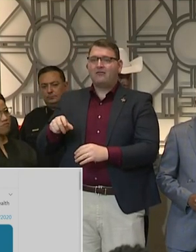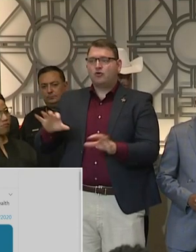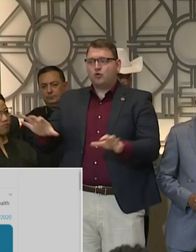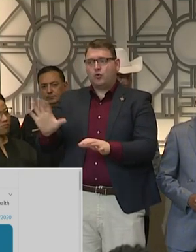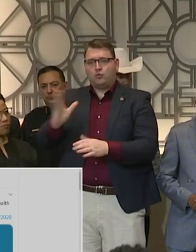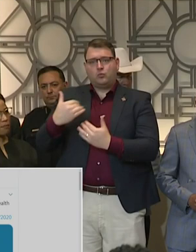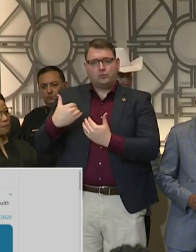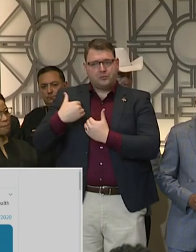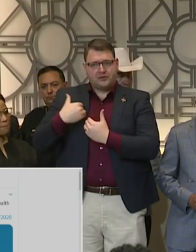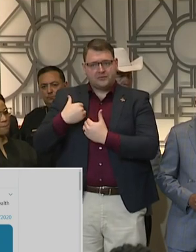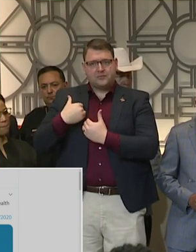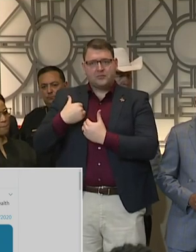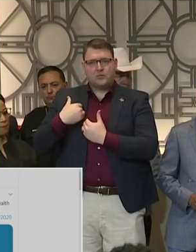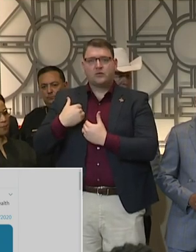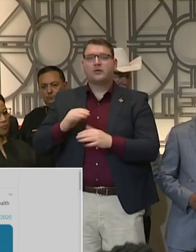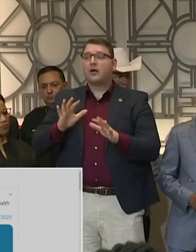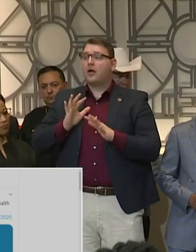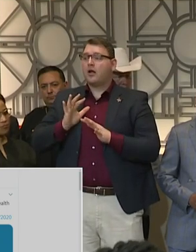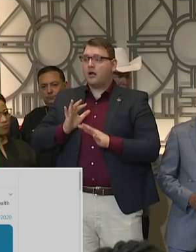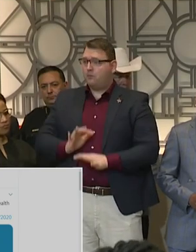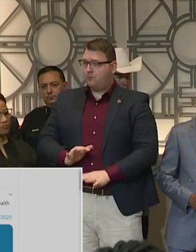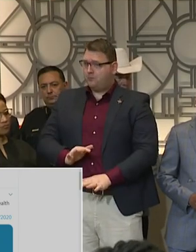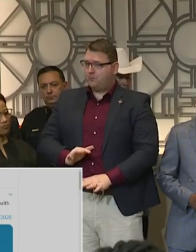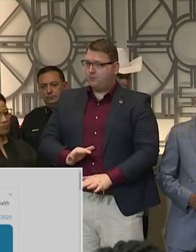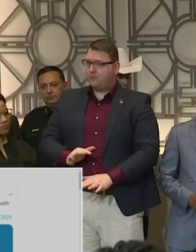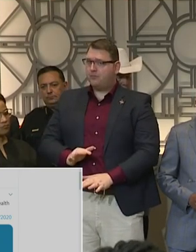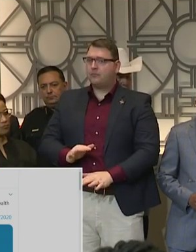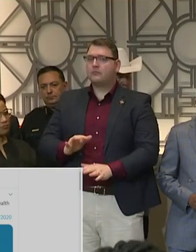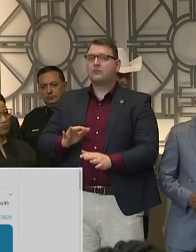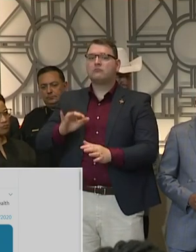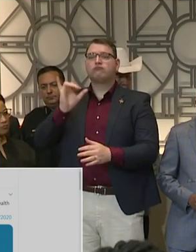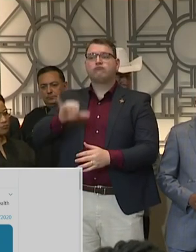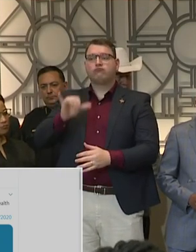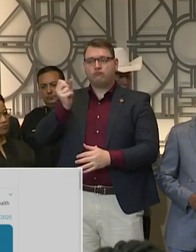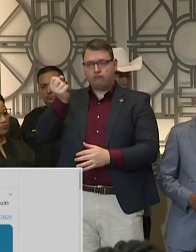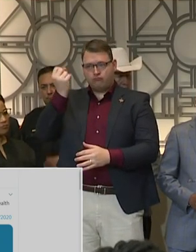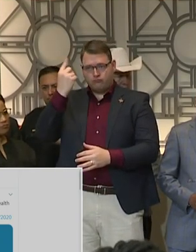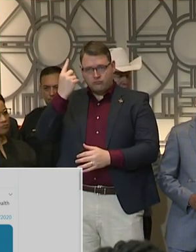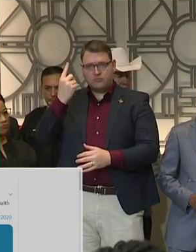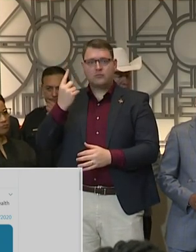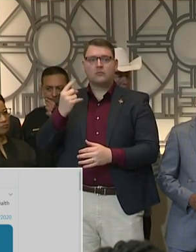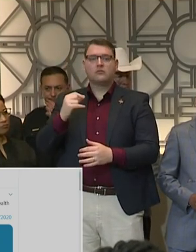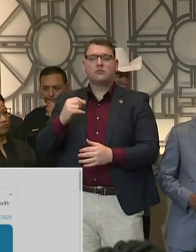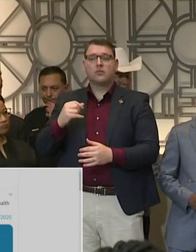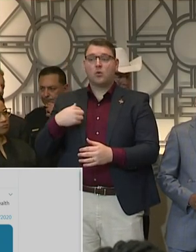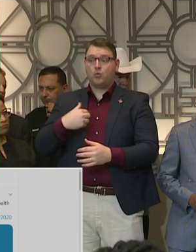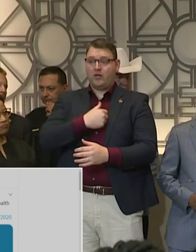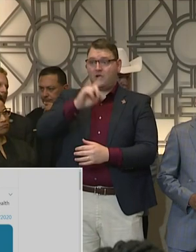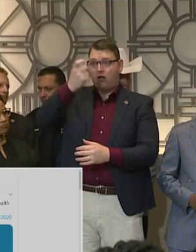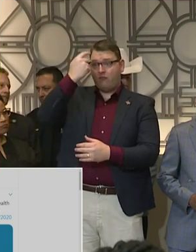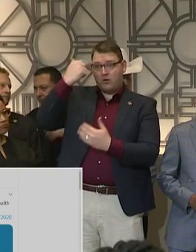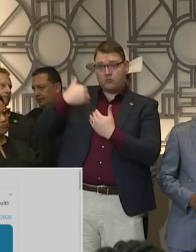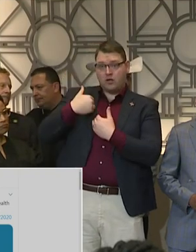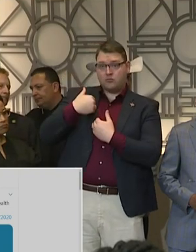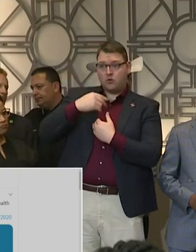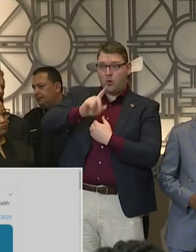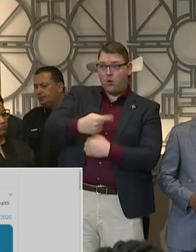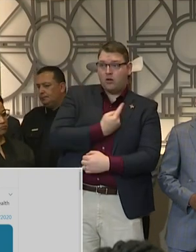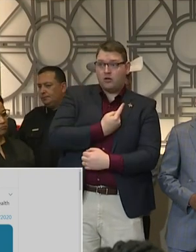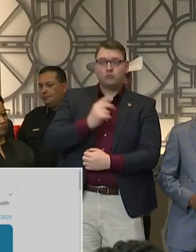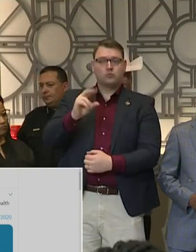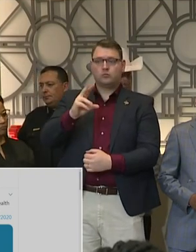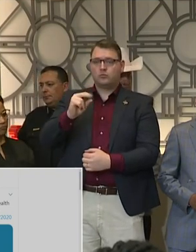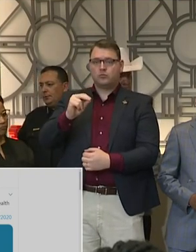recognize that this is a community-wide response that we can't just do as government. En español,